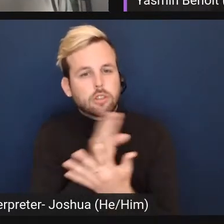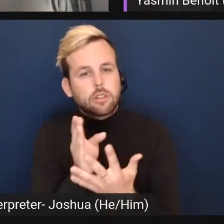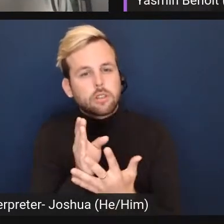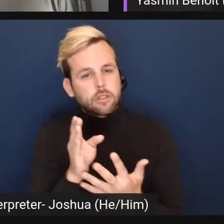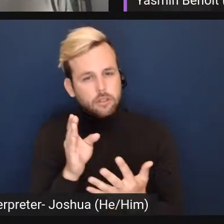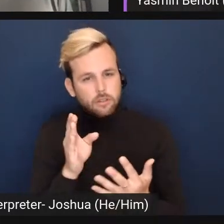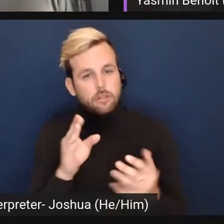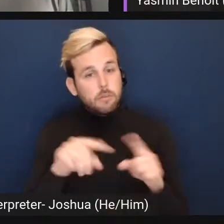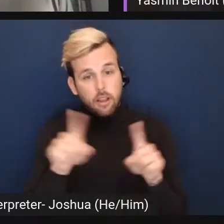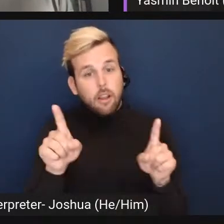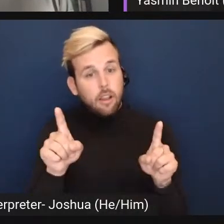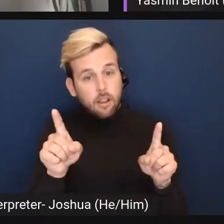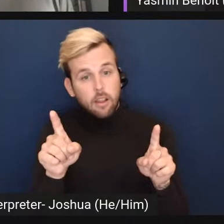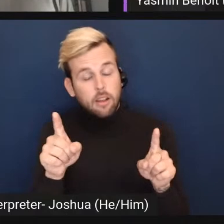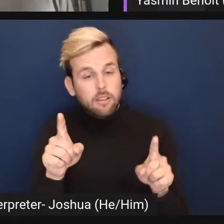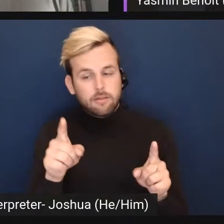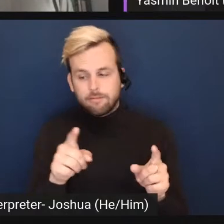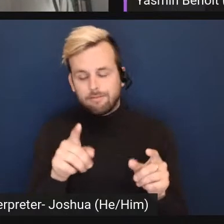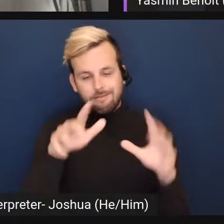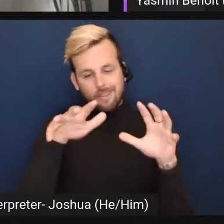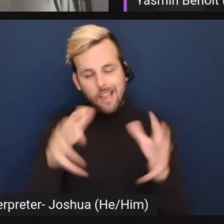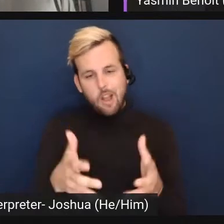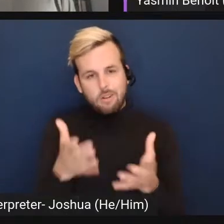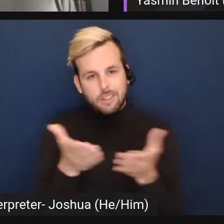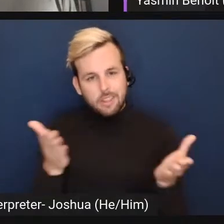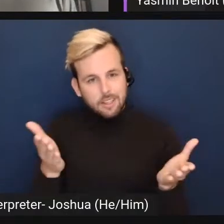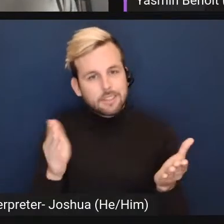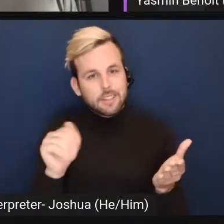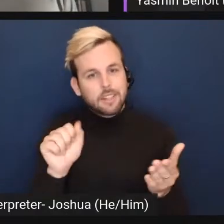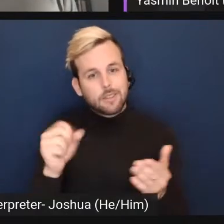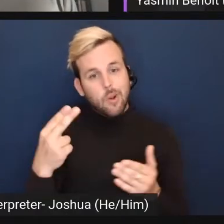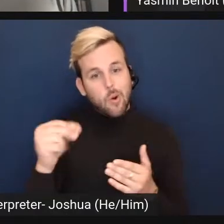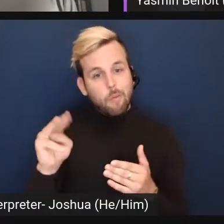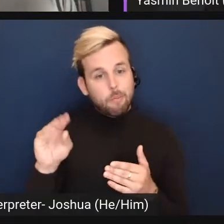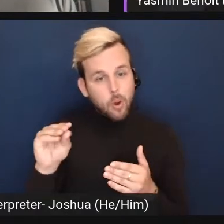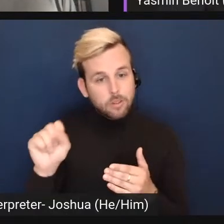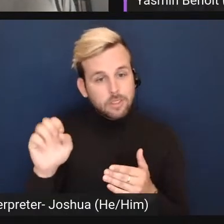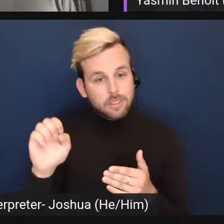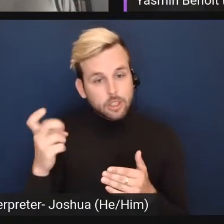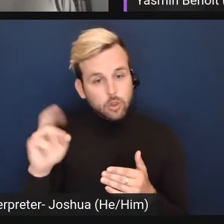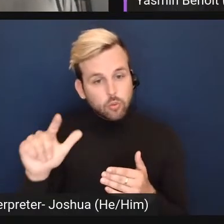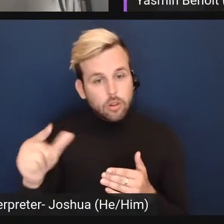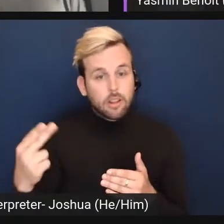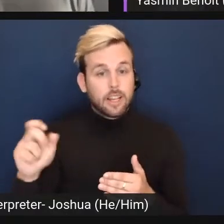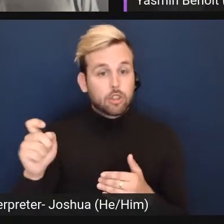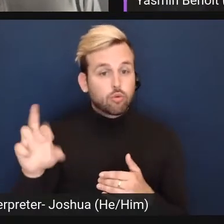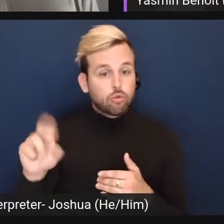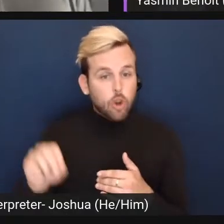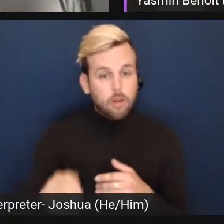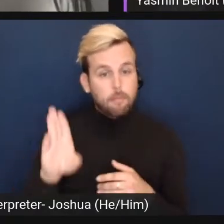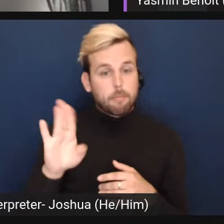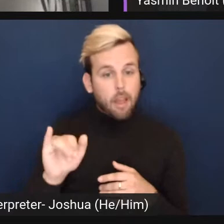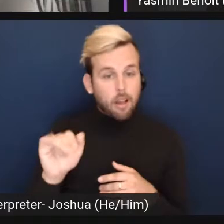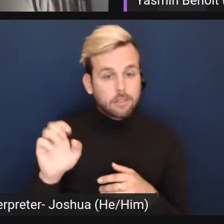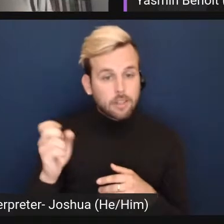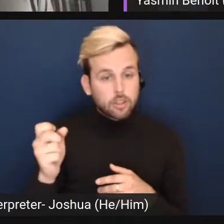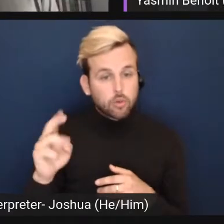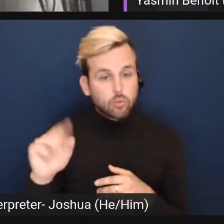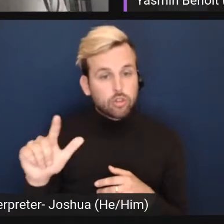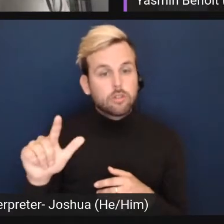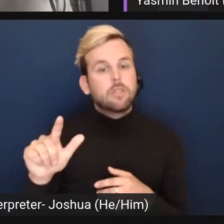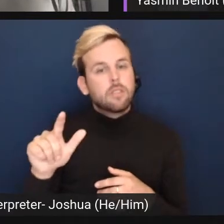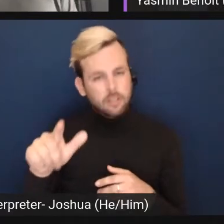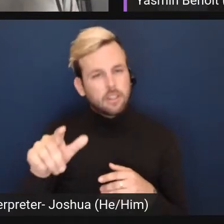So it, but then I guess in terms of categorizing things as homosexual, heterosexual, bisexual, those are considered sexual orientation.